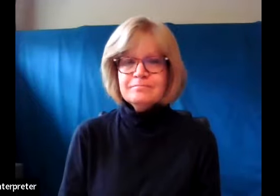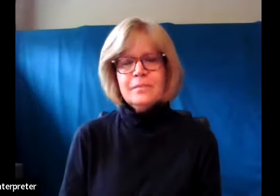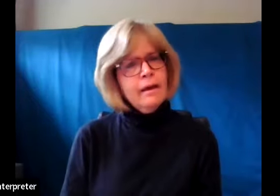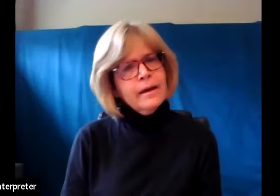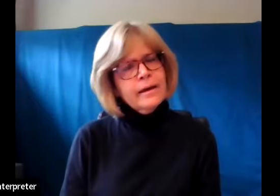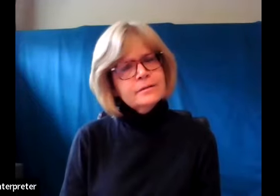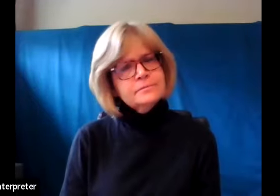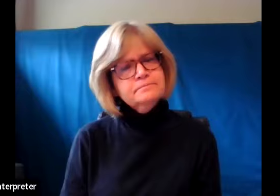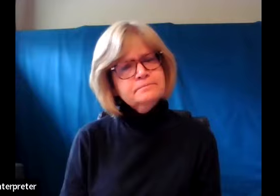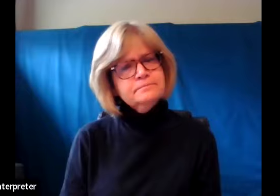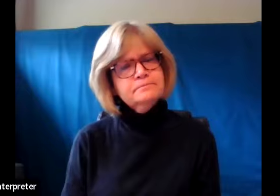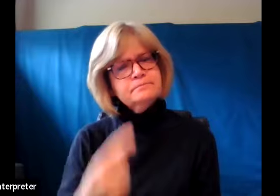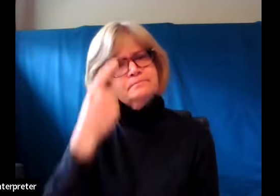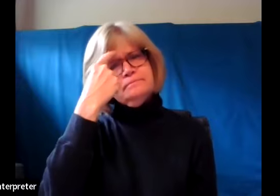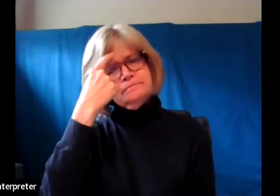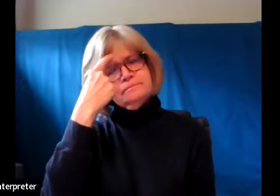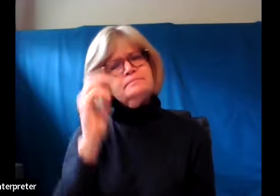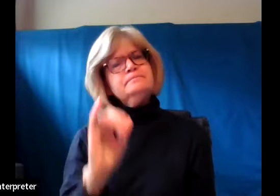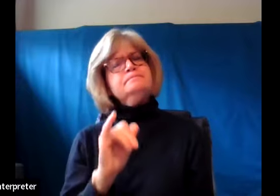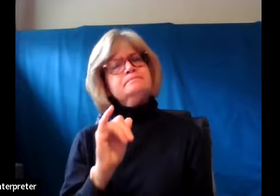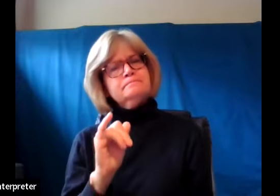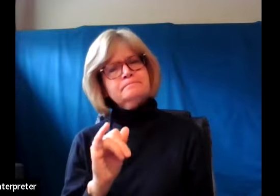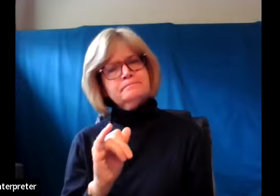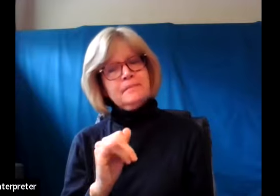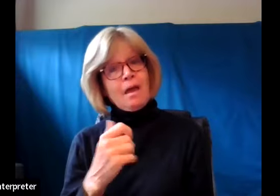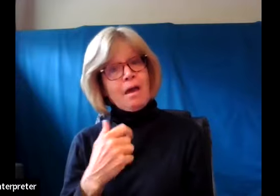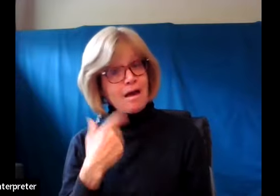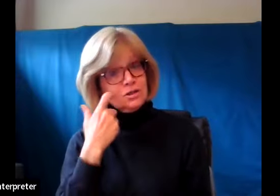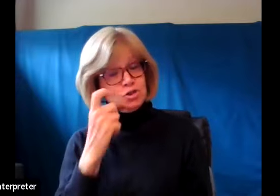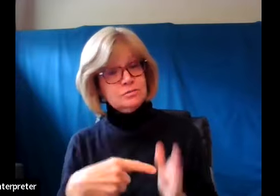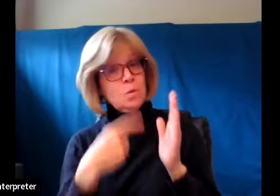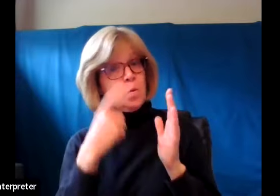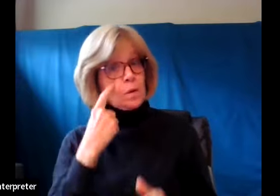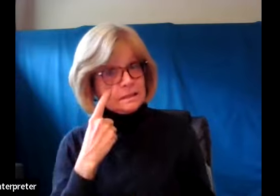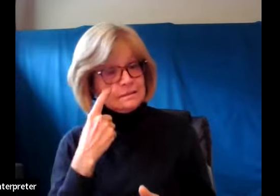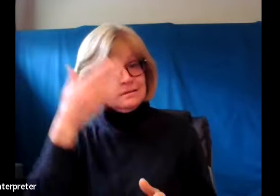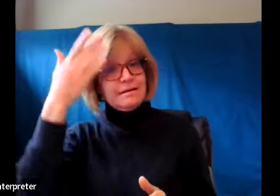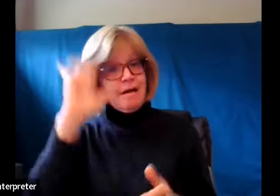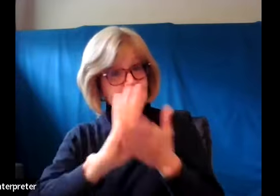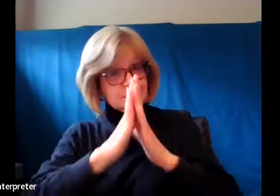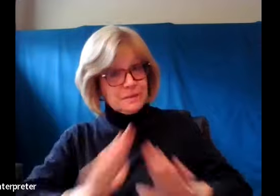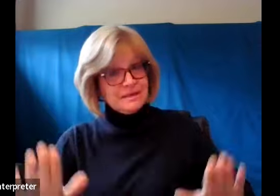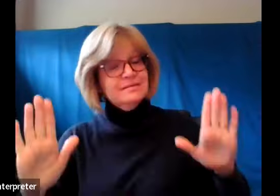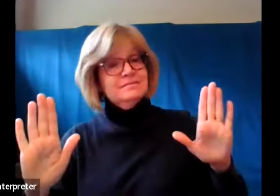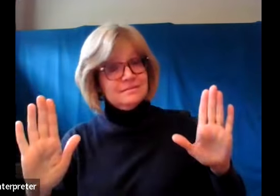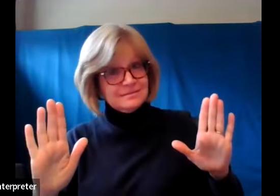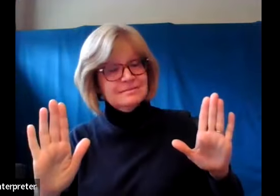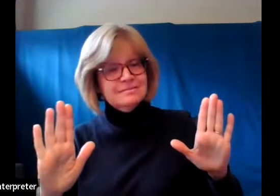And I thought to myself, did I just provide a witness to God's peace here?